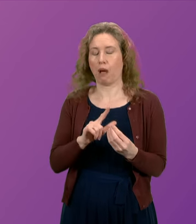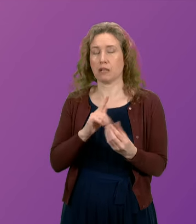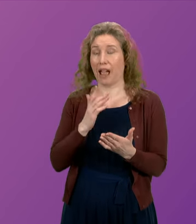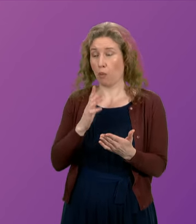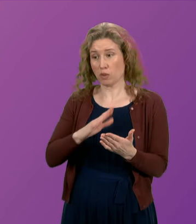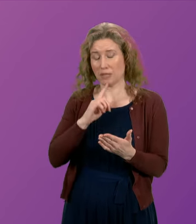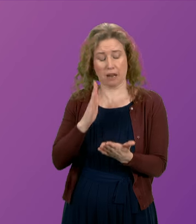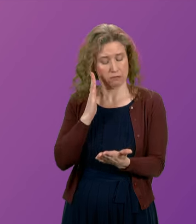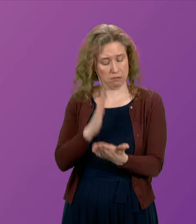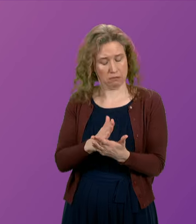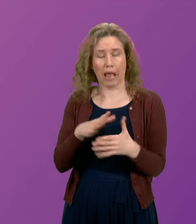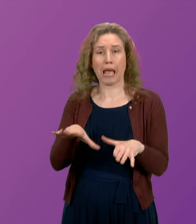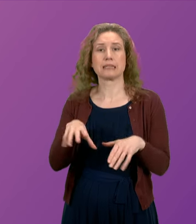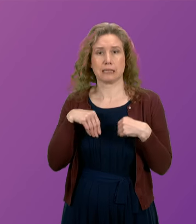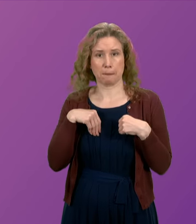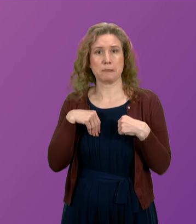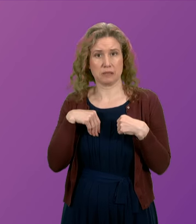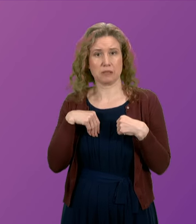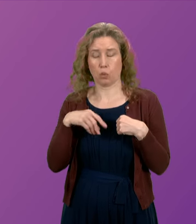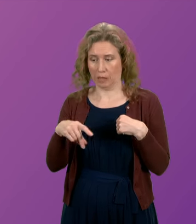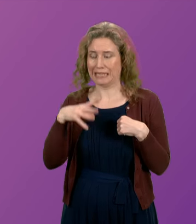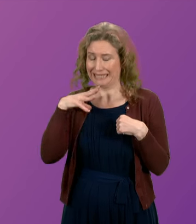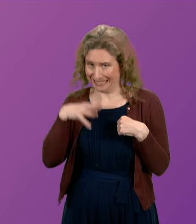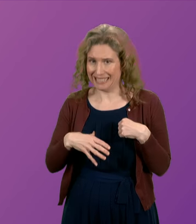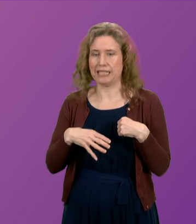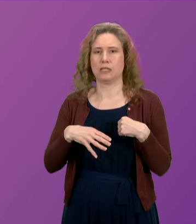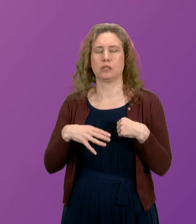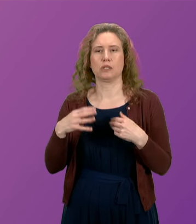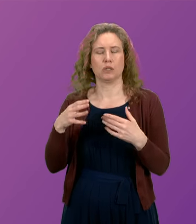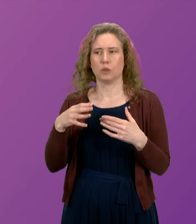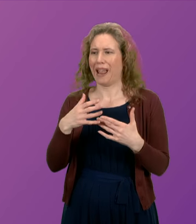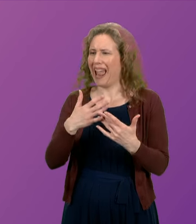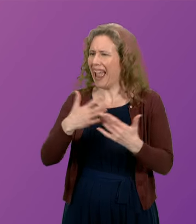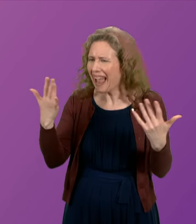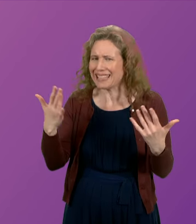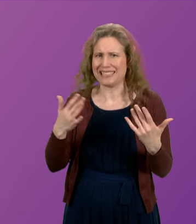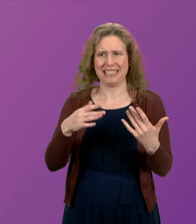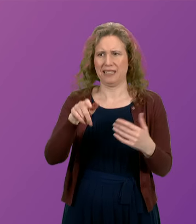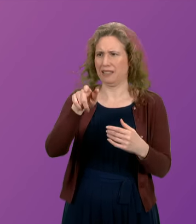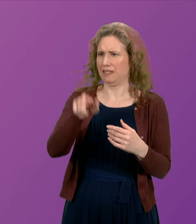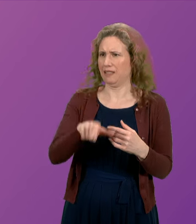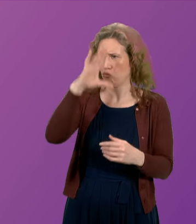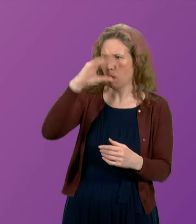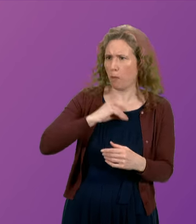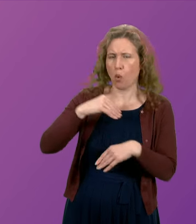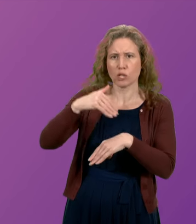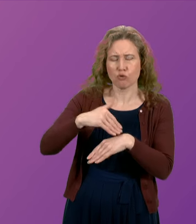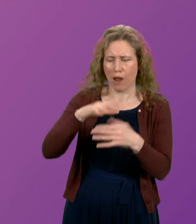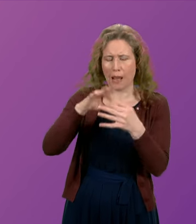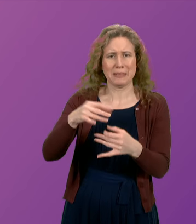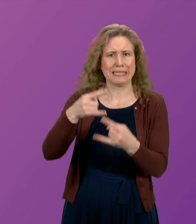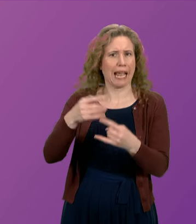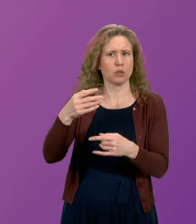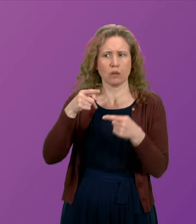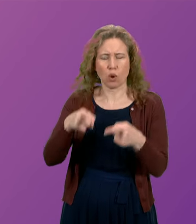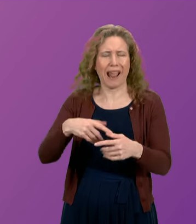accept that there is a necessity to take any reporting of crimes of a sexual nature